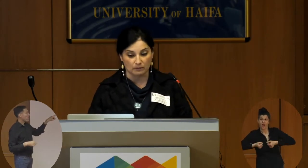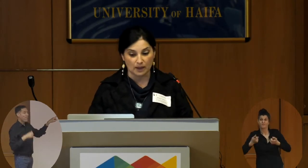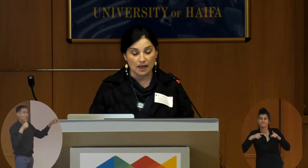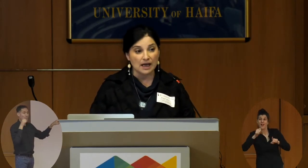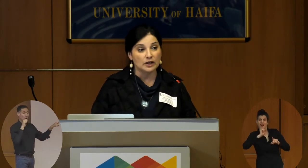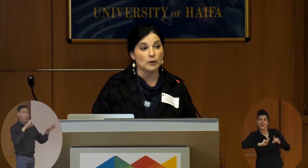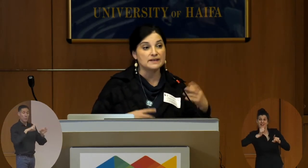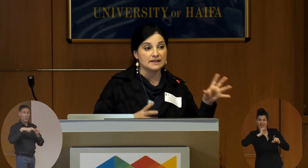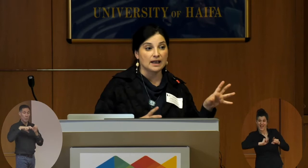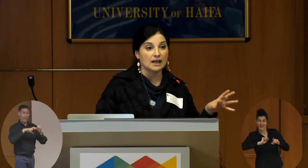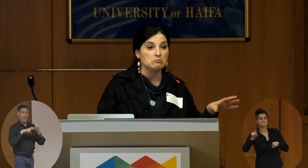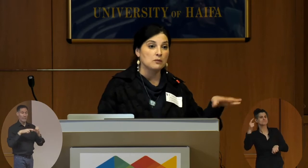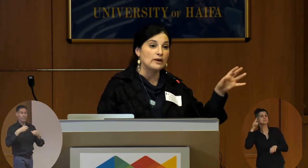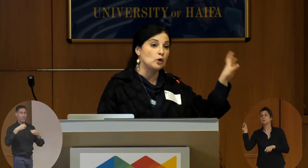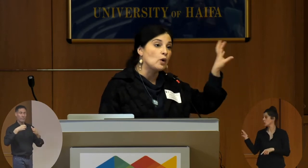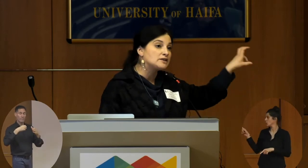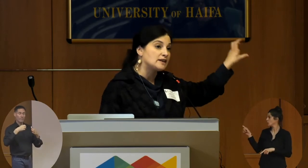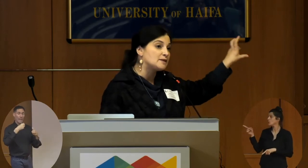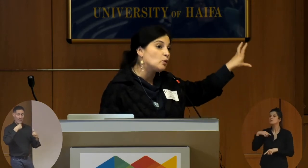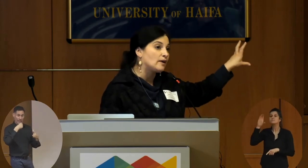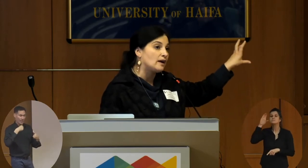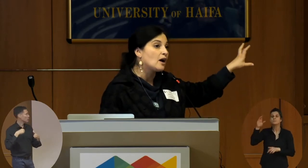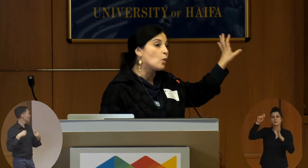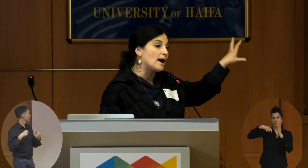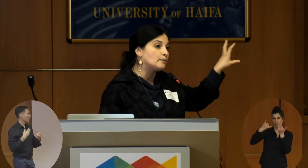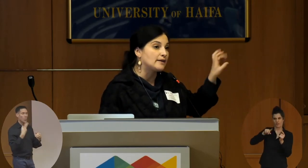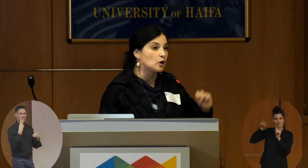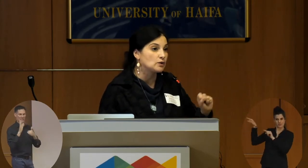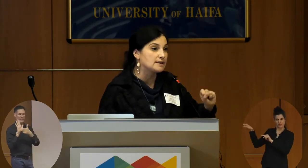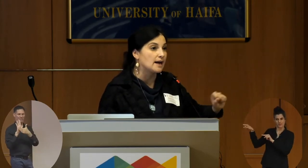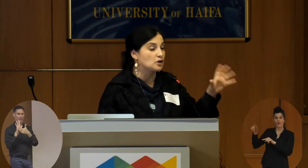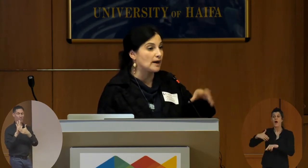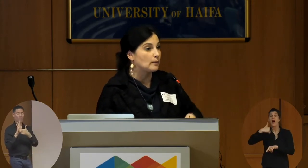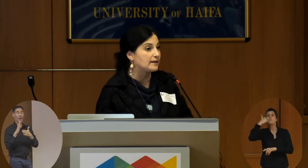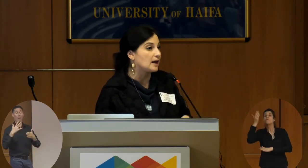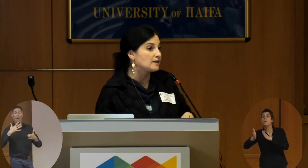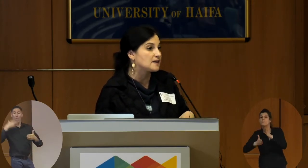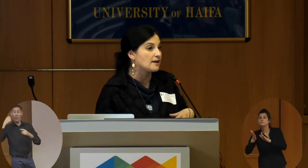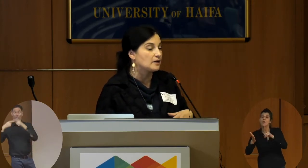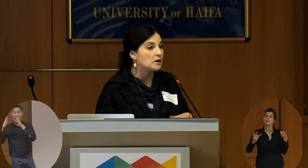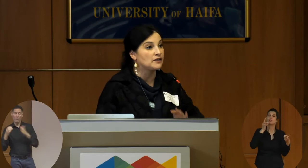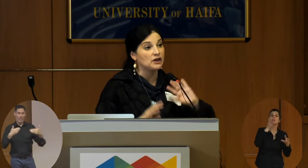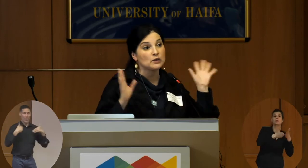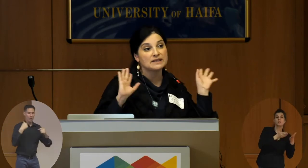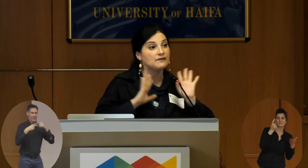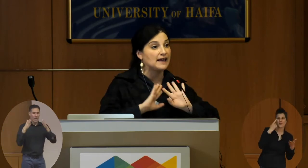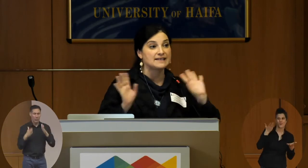you will see when you watch this movie one by the older signer and one by the younger signer that they use their face